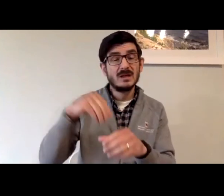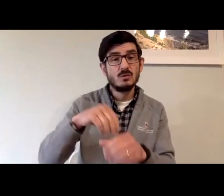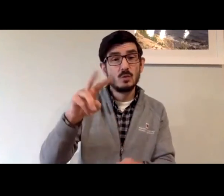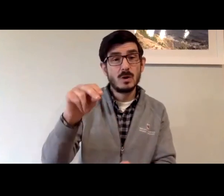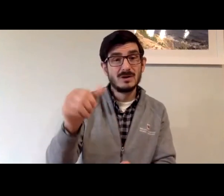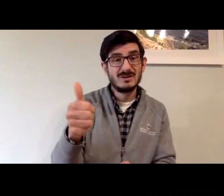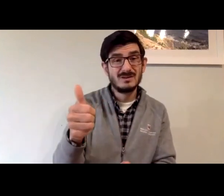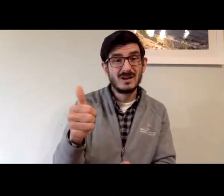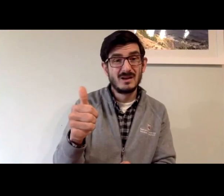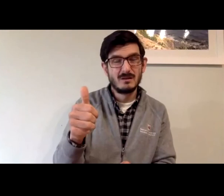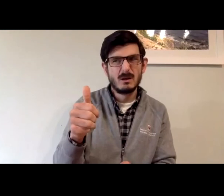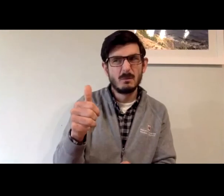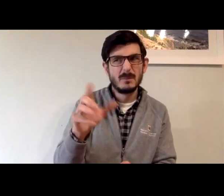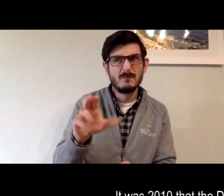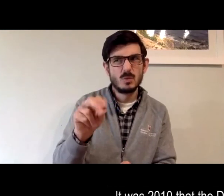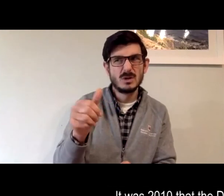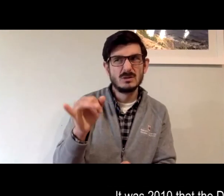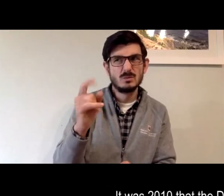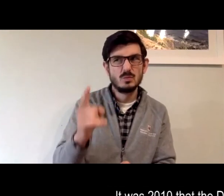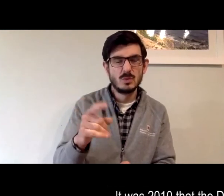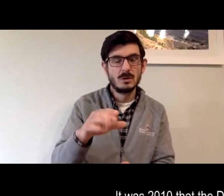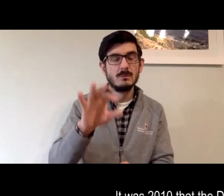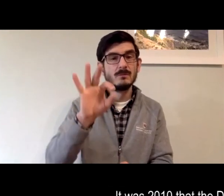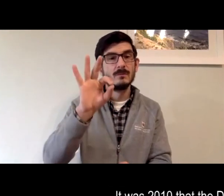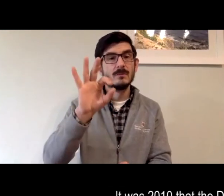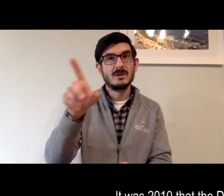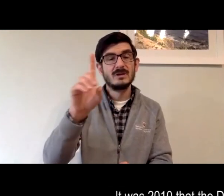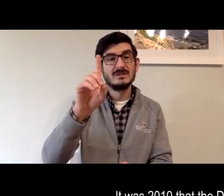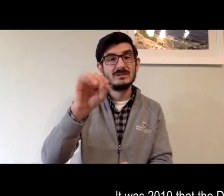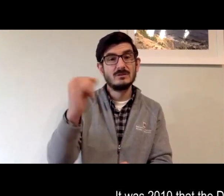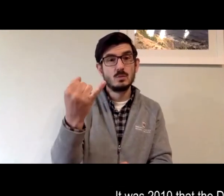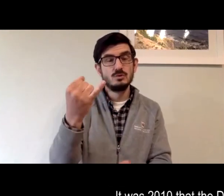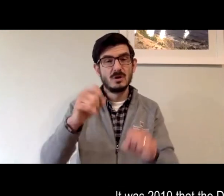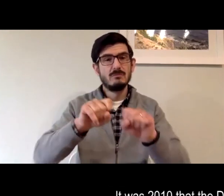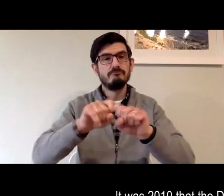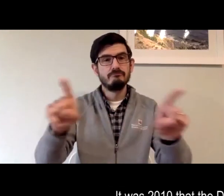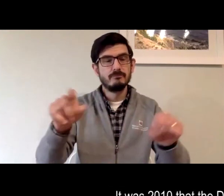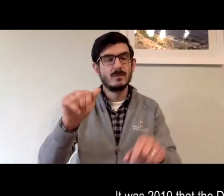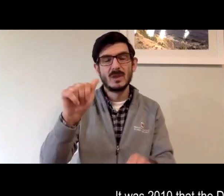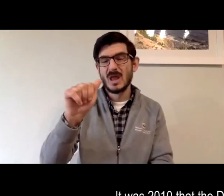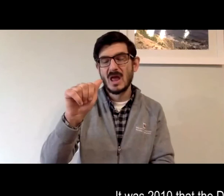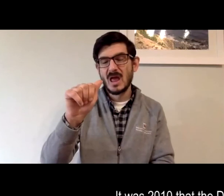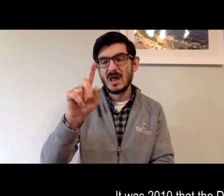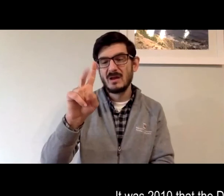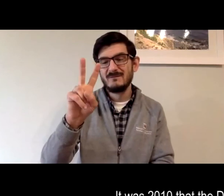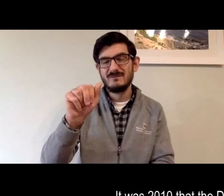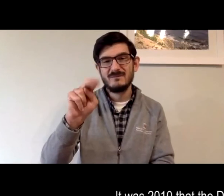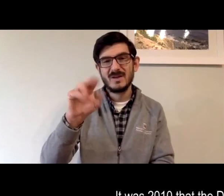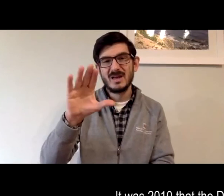David, it's already been 11 years now. was 2010, if memory serves, that the DOJ